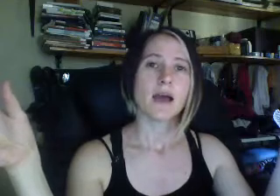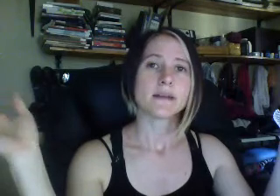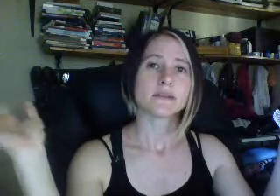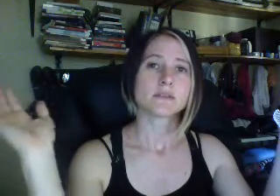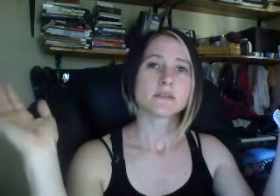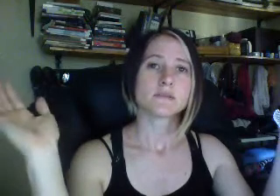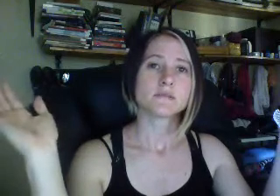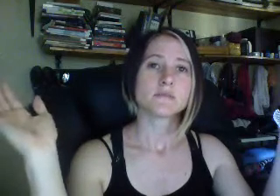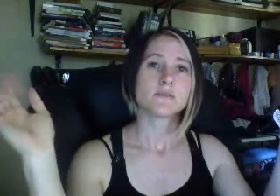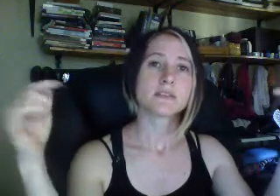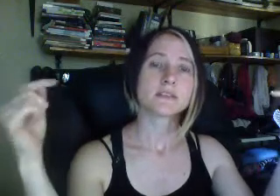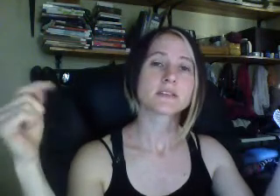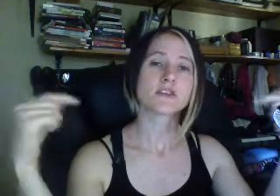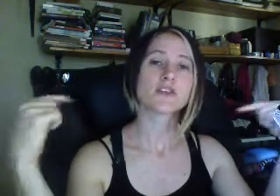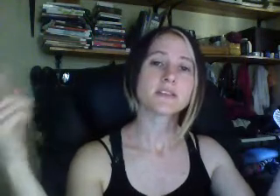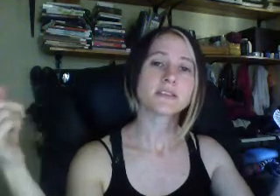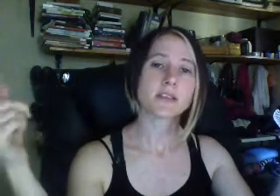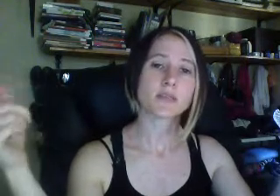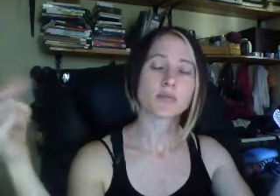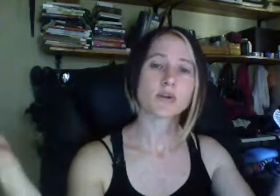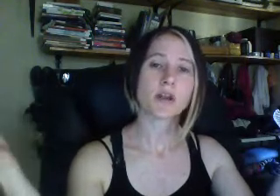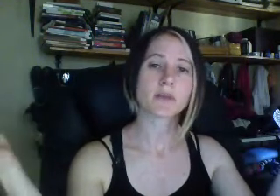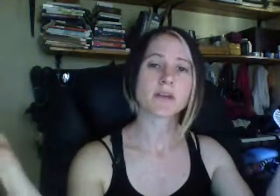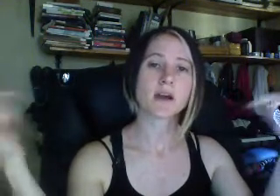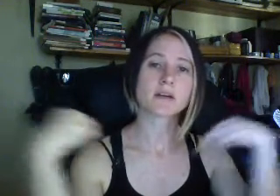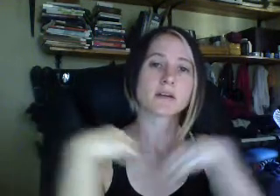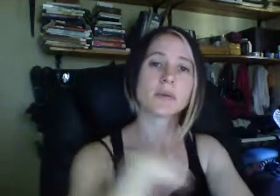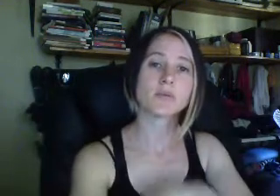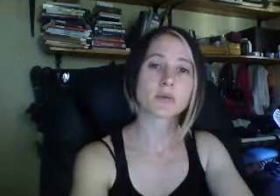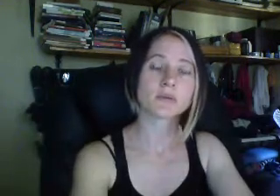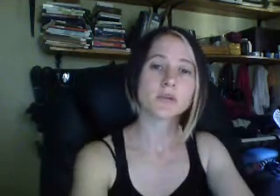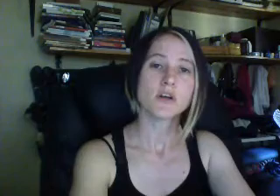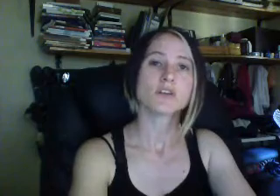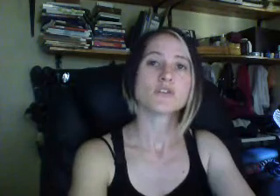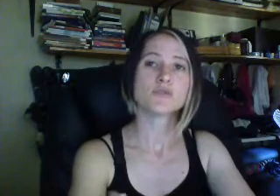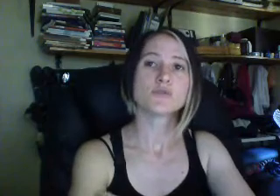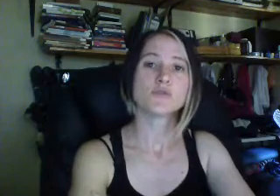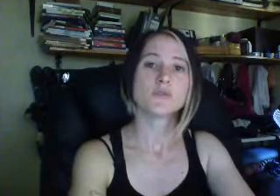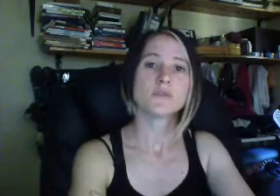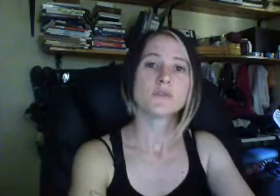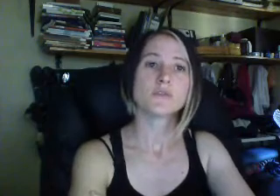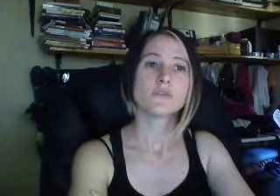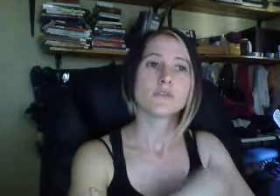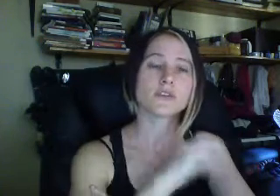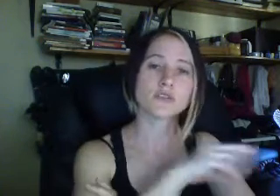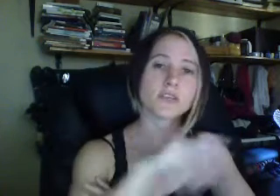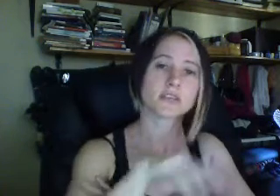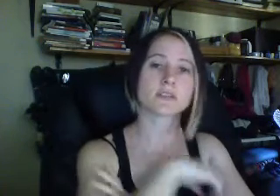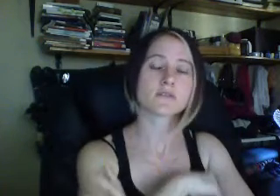And this is increasingly programming younger people to associate themselves